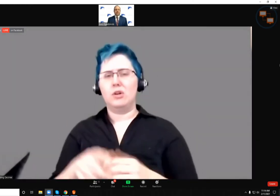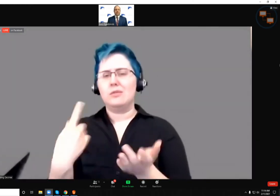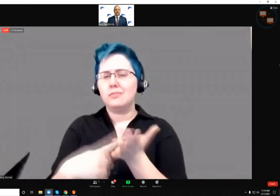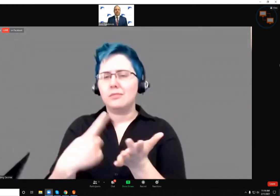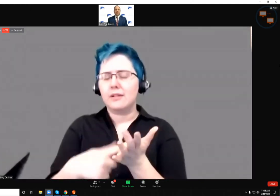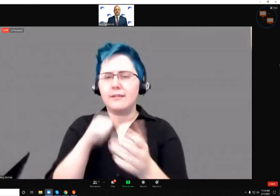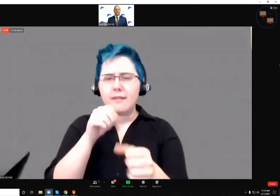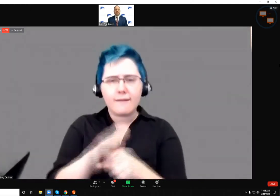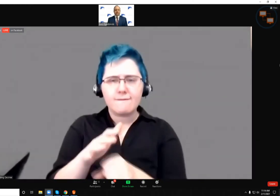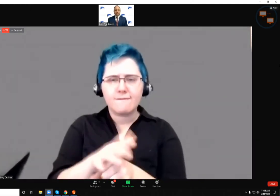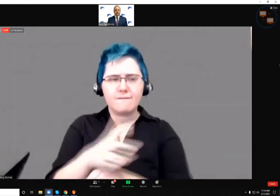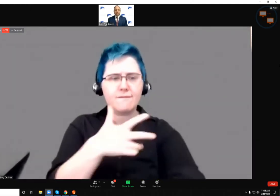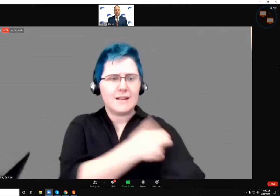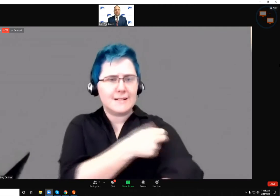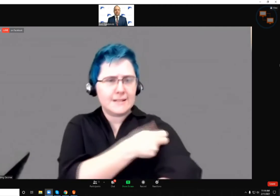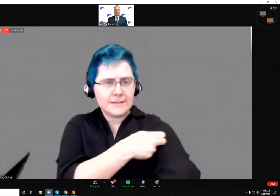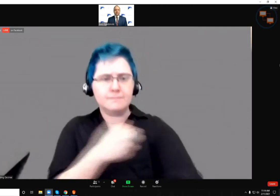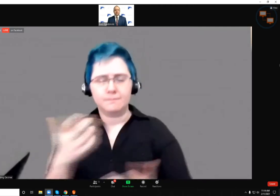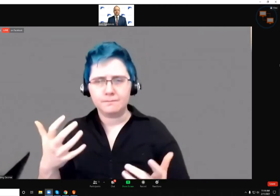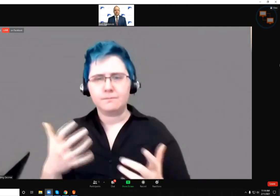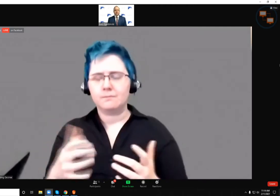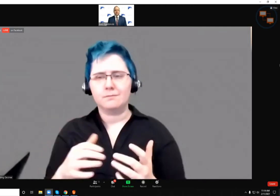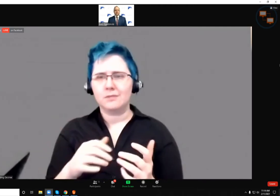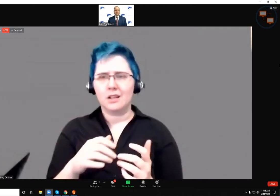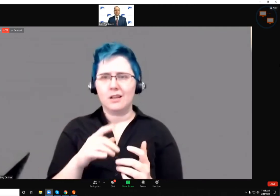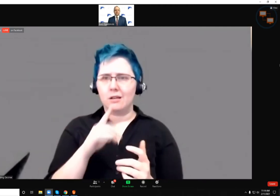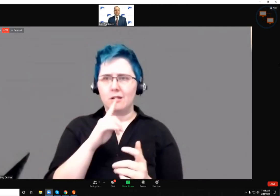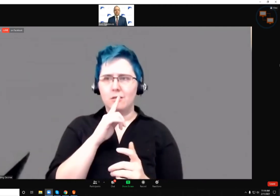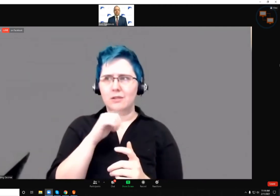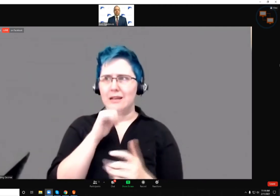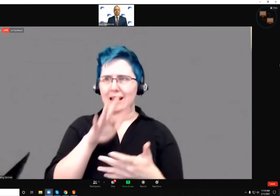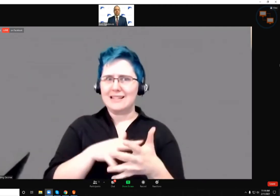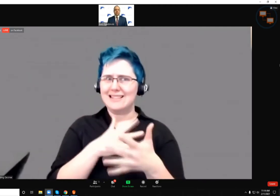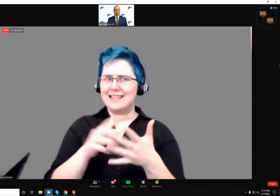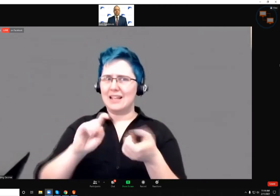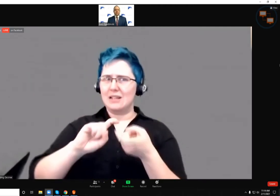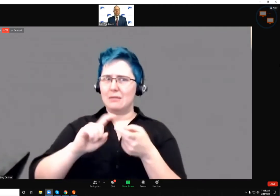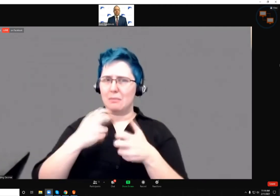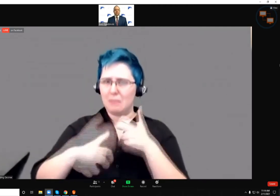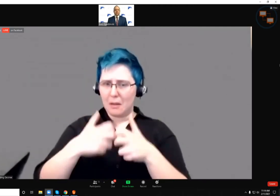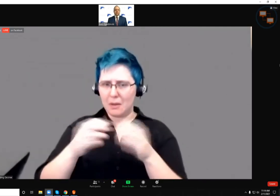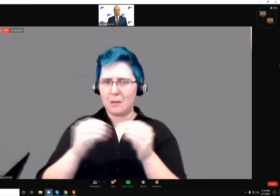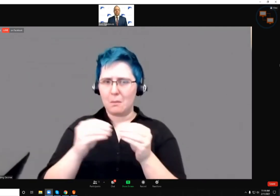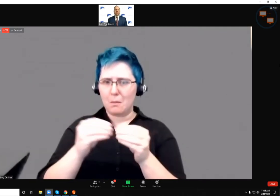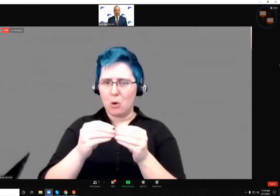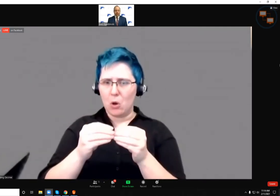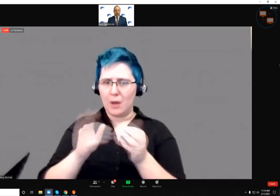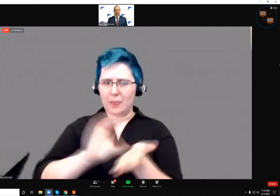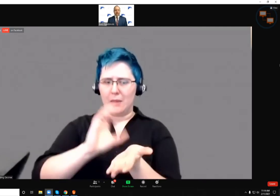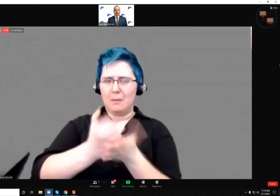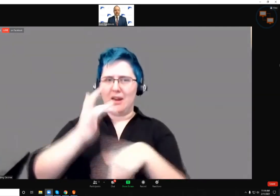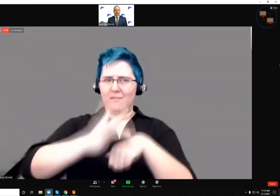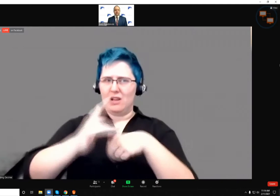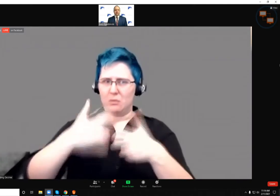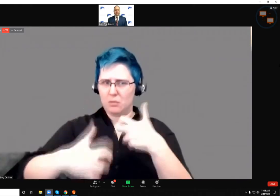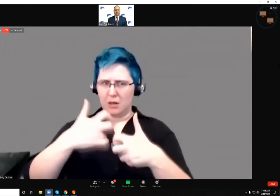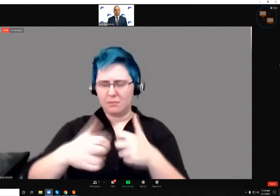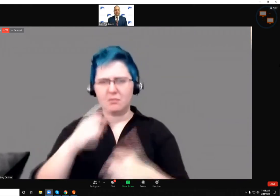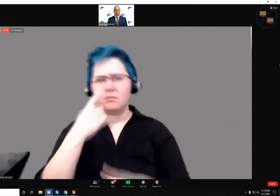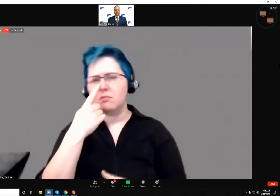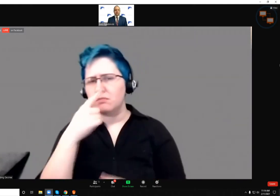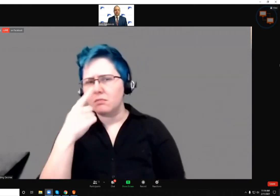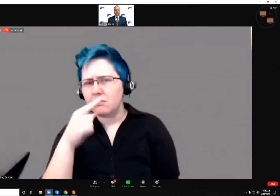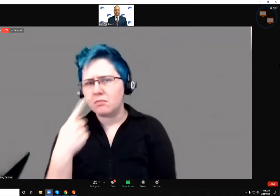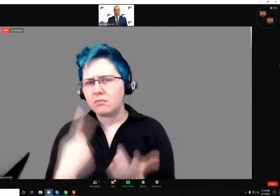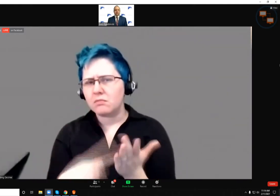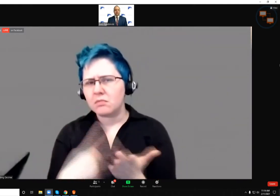of the vaccine and how it's not really necessarily a scheduling problem or so a supply problem. Can you go into detail on